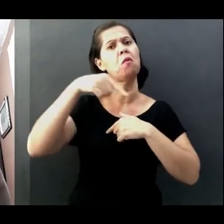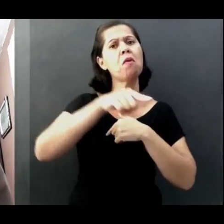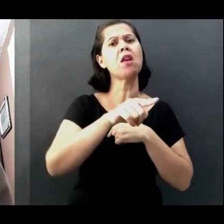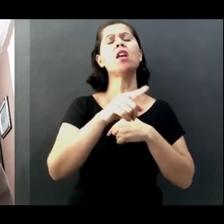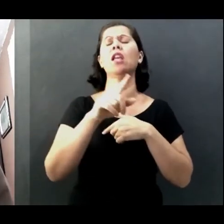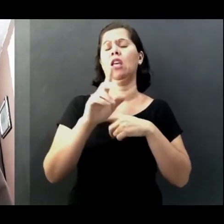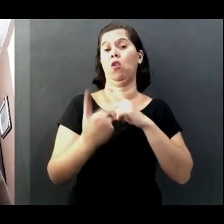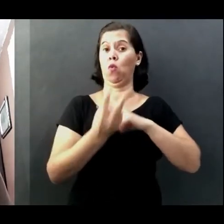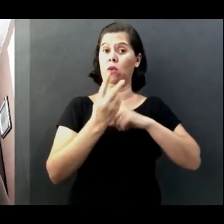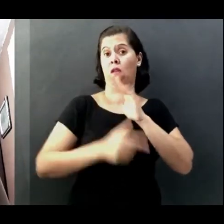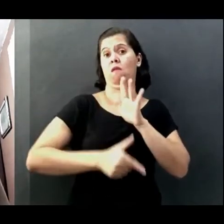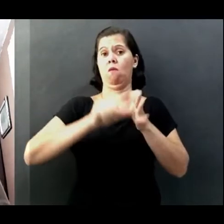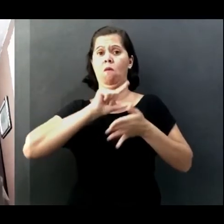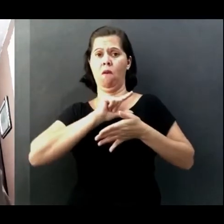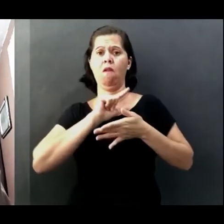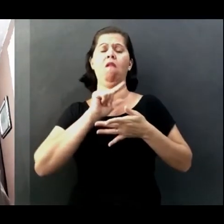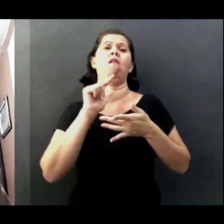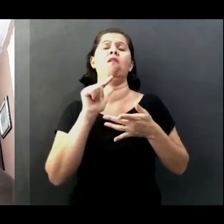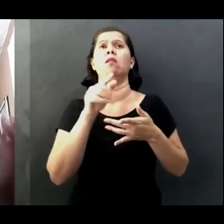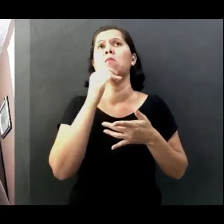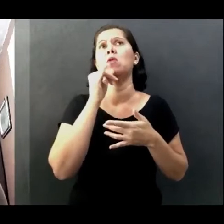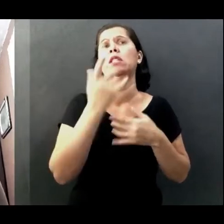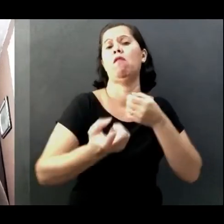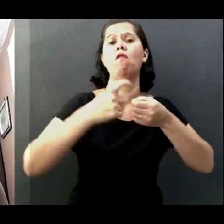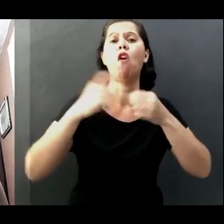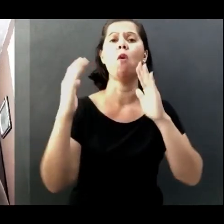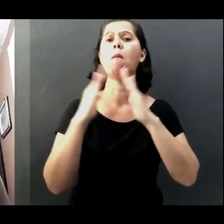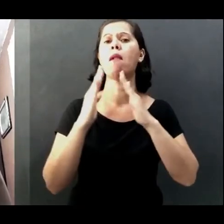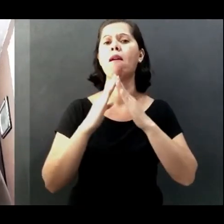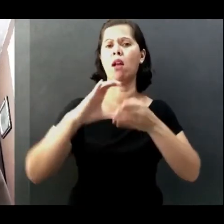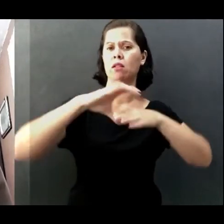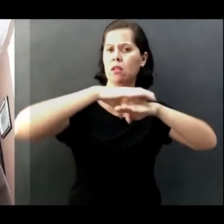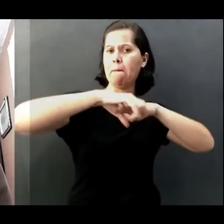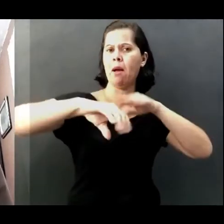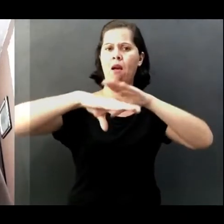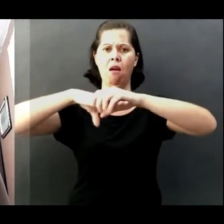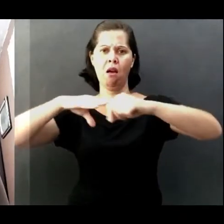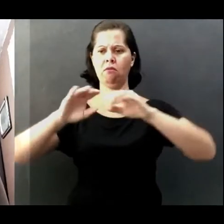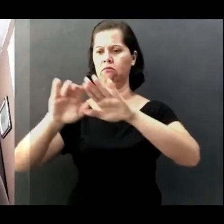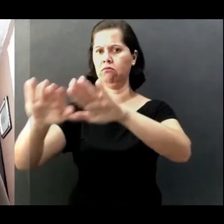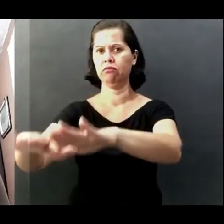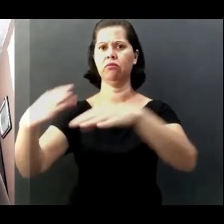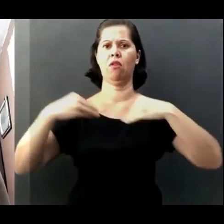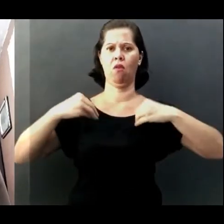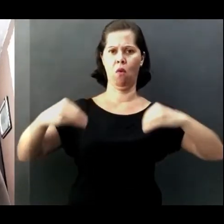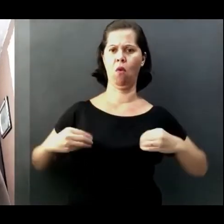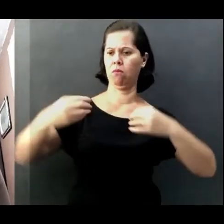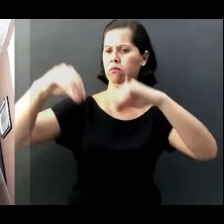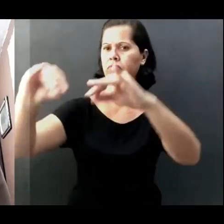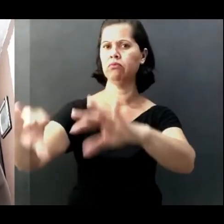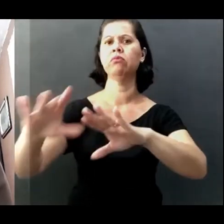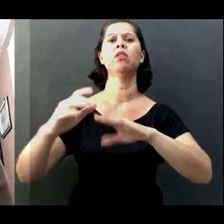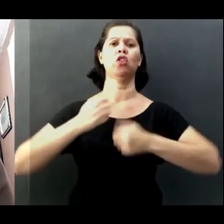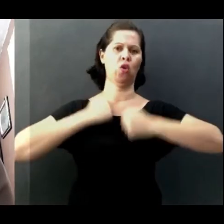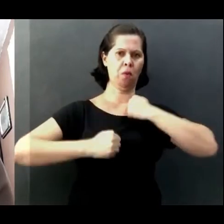myself. When I come home, I take my shoes off. I take a shower. Take my clothes off. We gotta